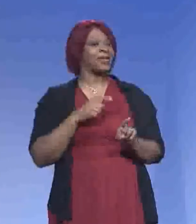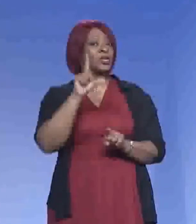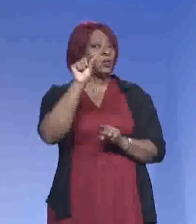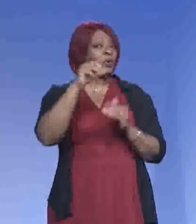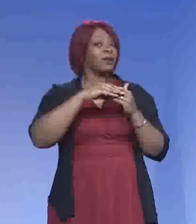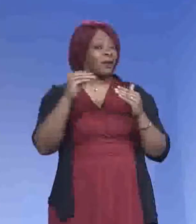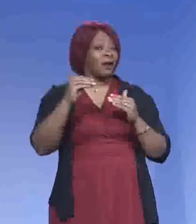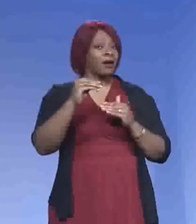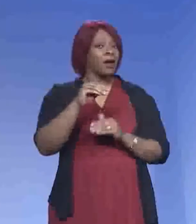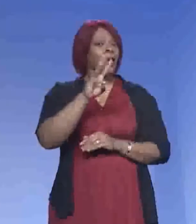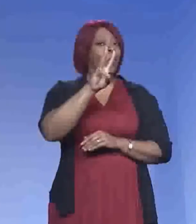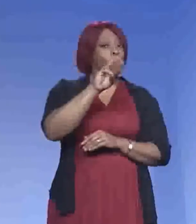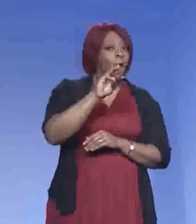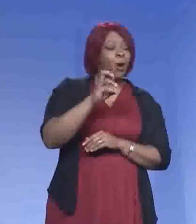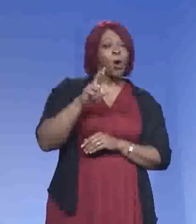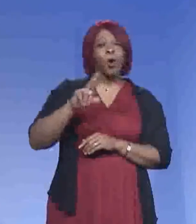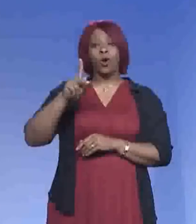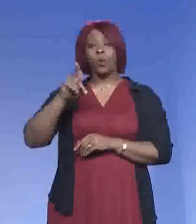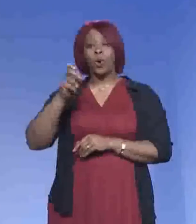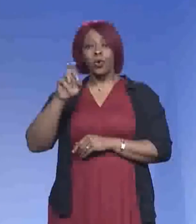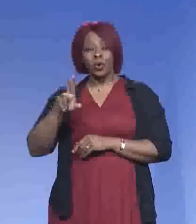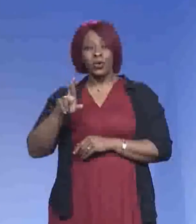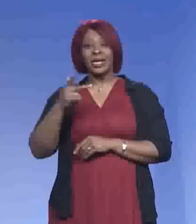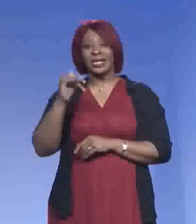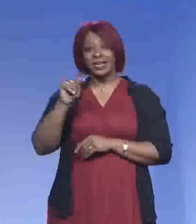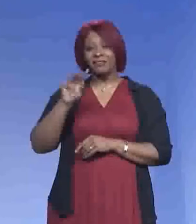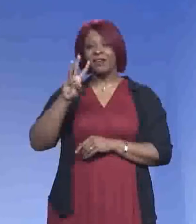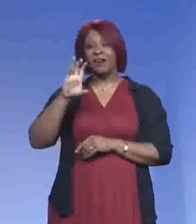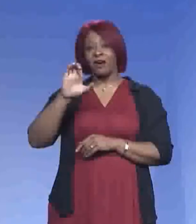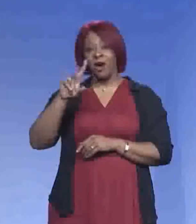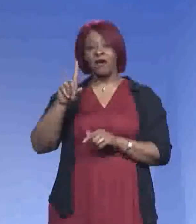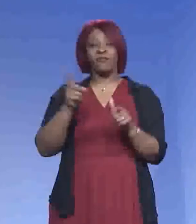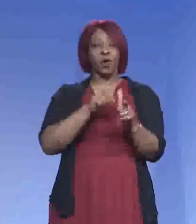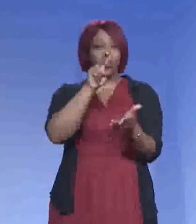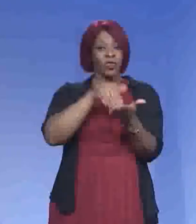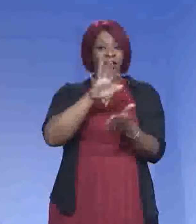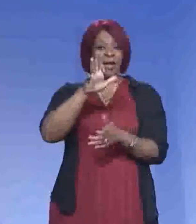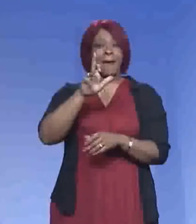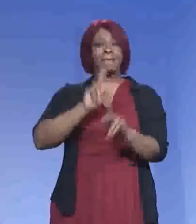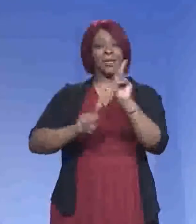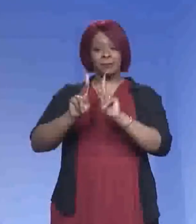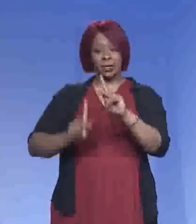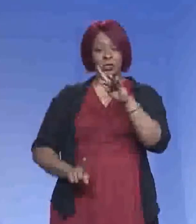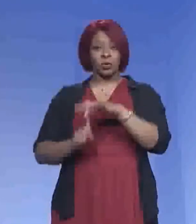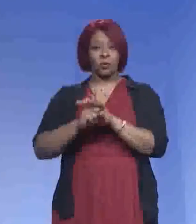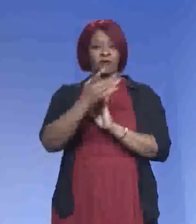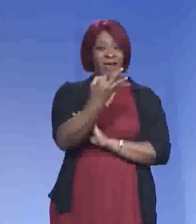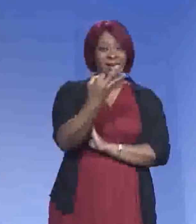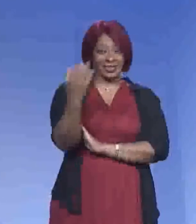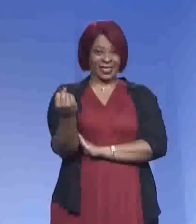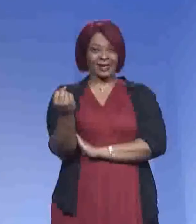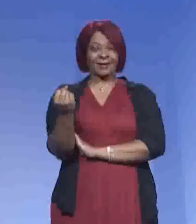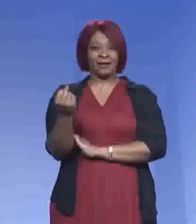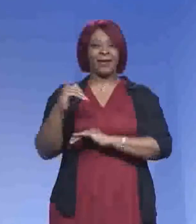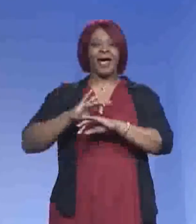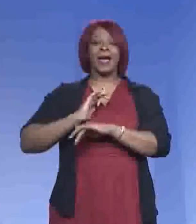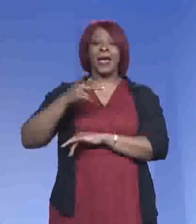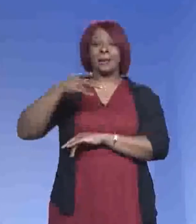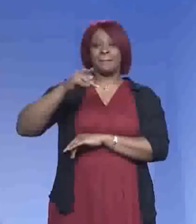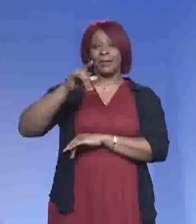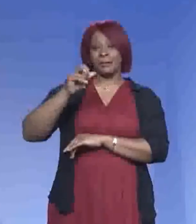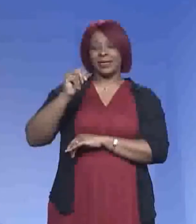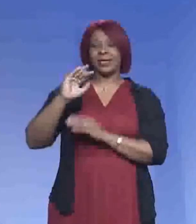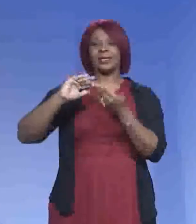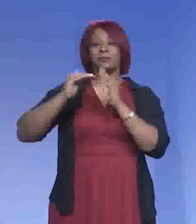$20 Kroger or Walmart gift card for the first 2,500 people that show up on Friday and Saturday at our Pipkin